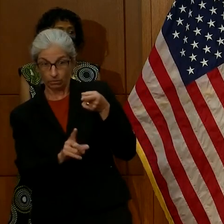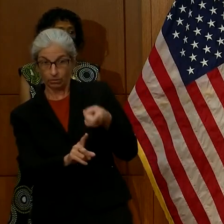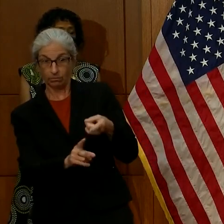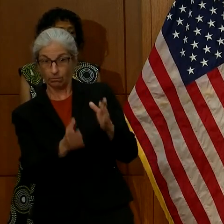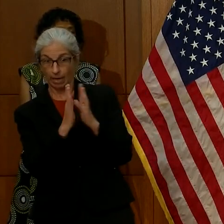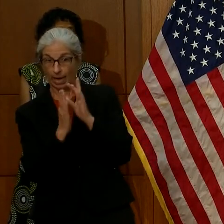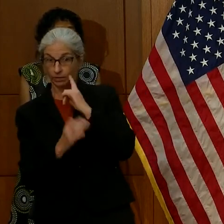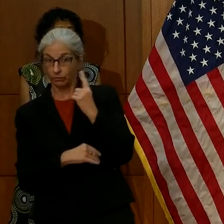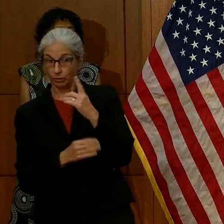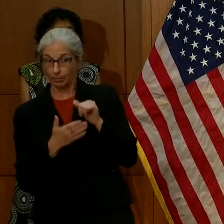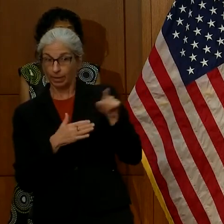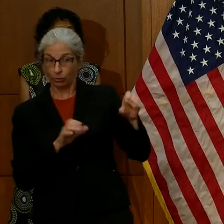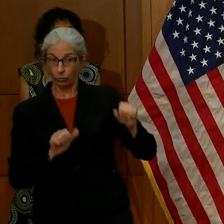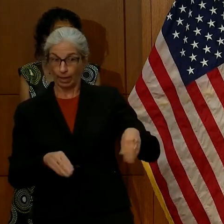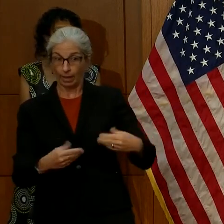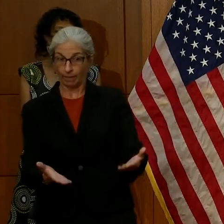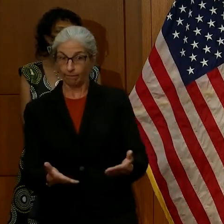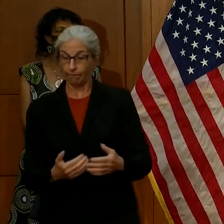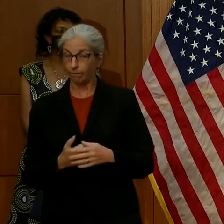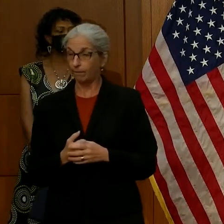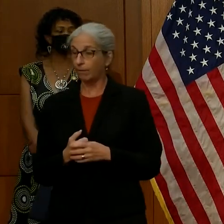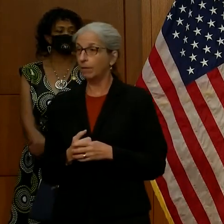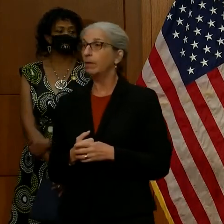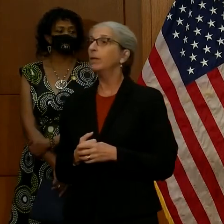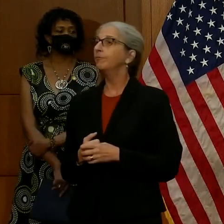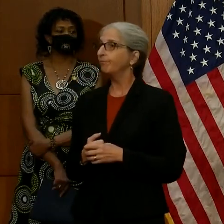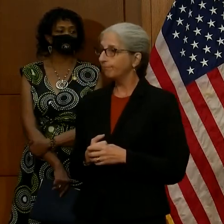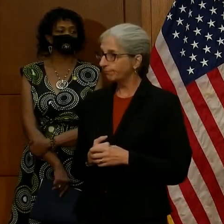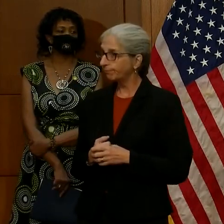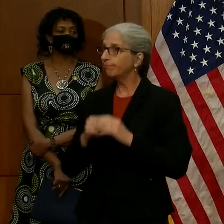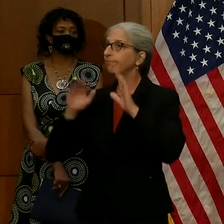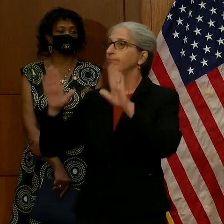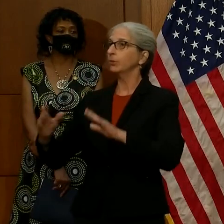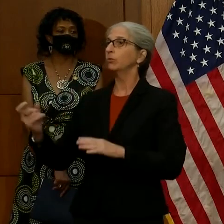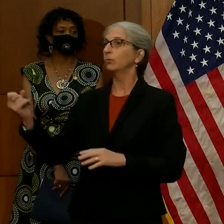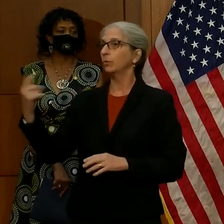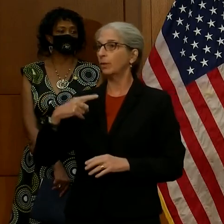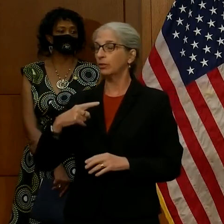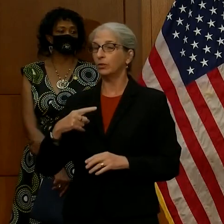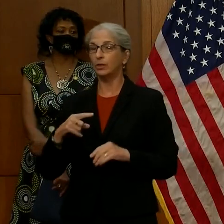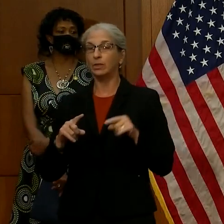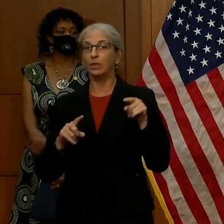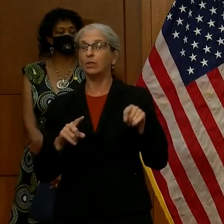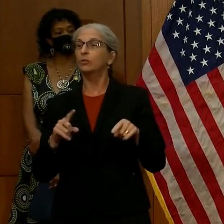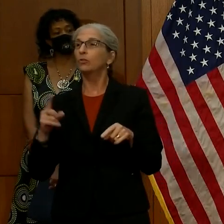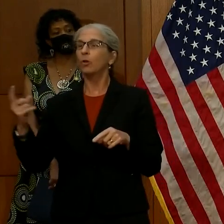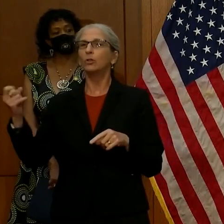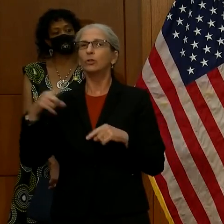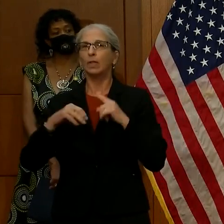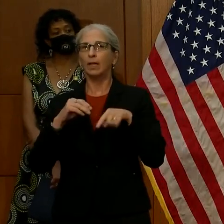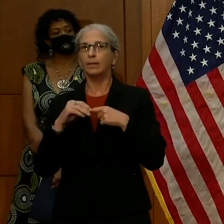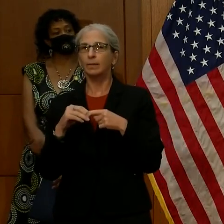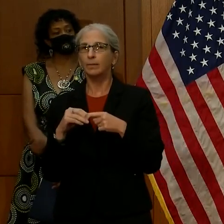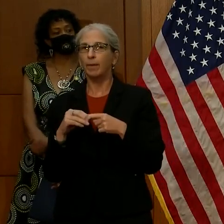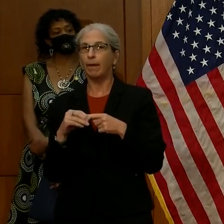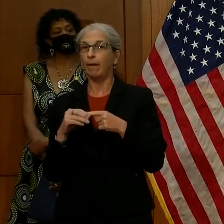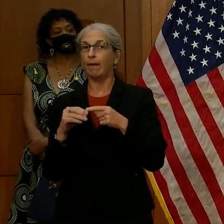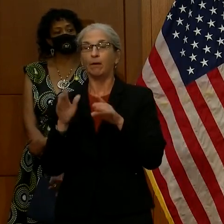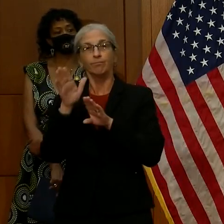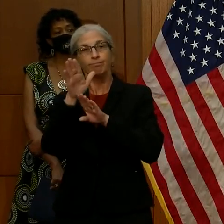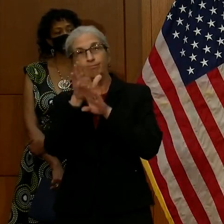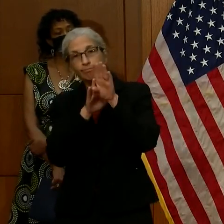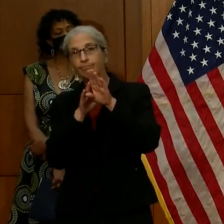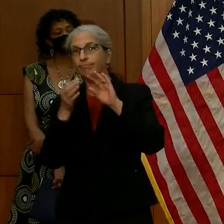something you can deliver to them? Well, that's a great question. And the question is about the kind of the increased